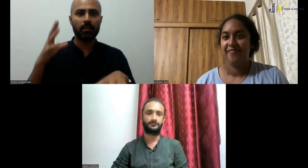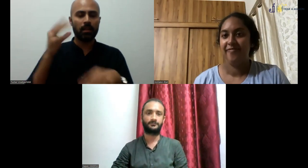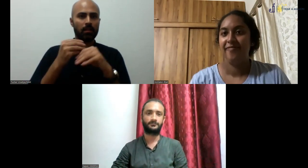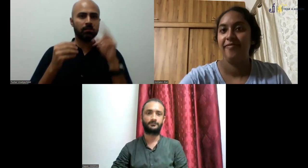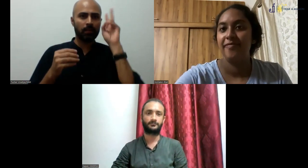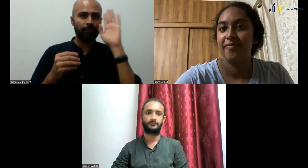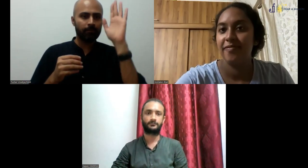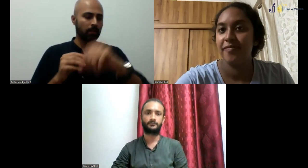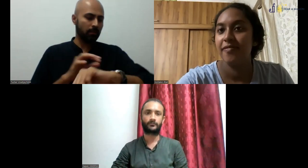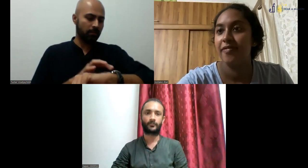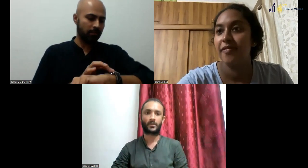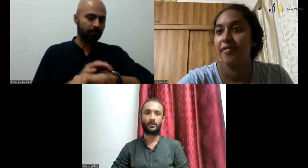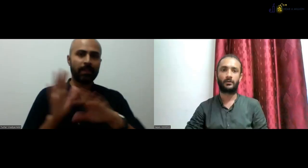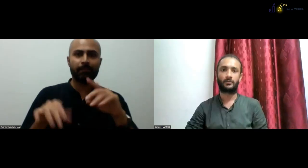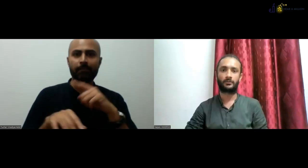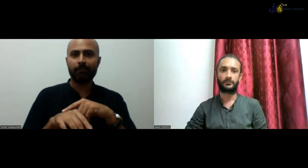Thank you Komla.